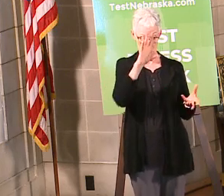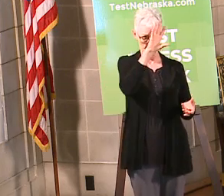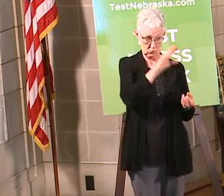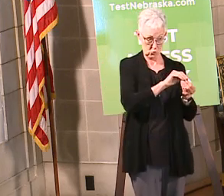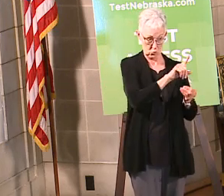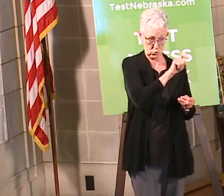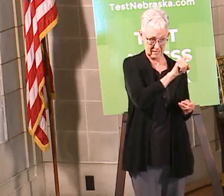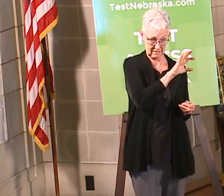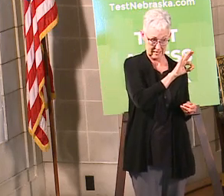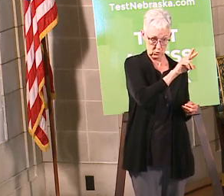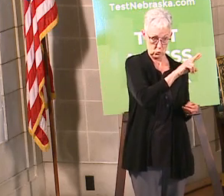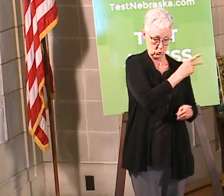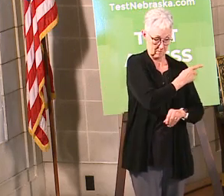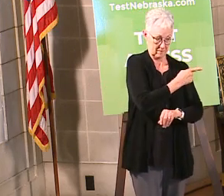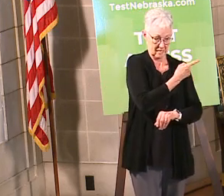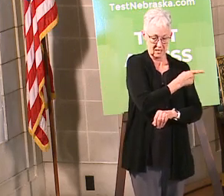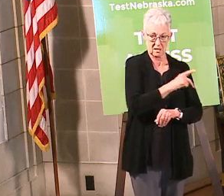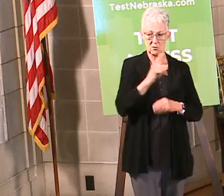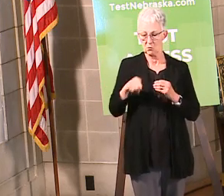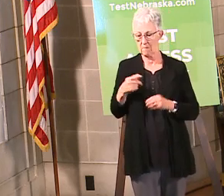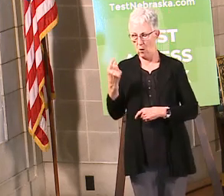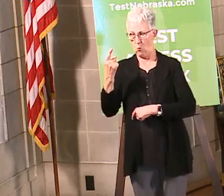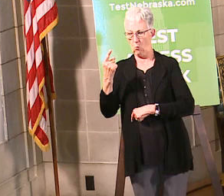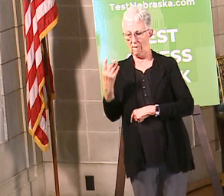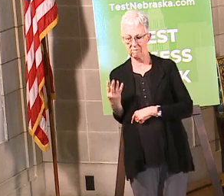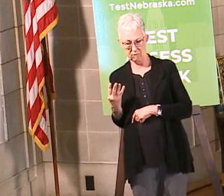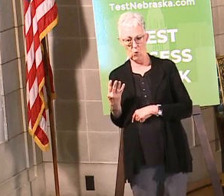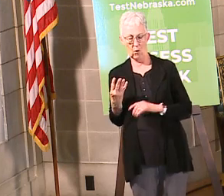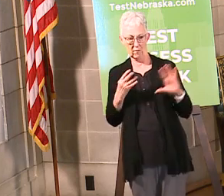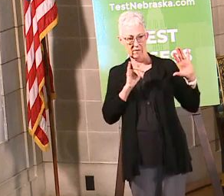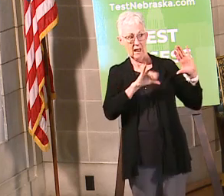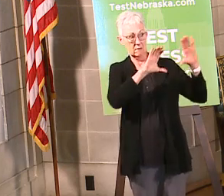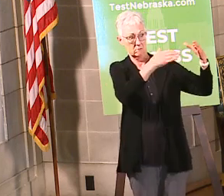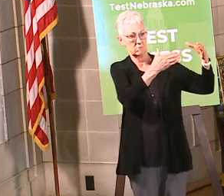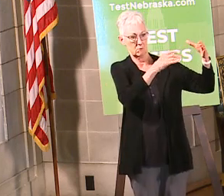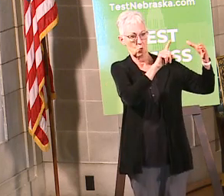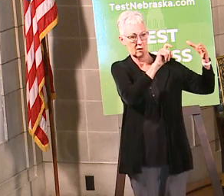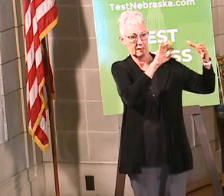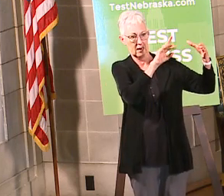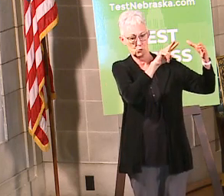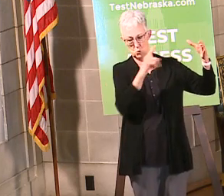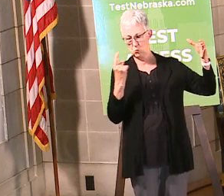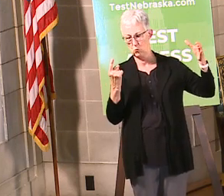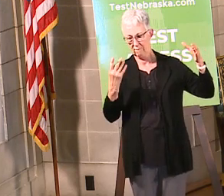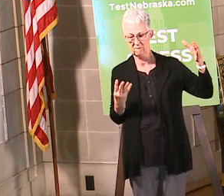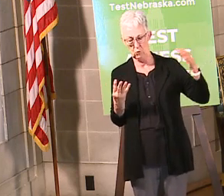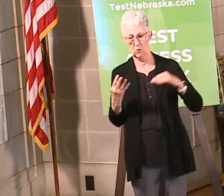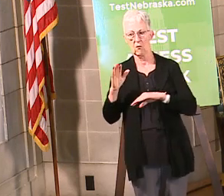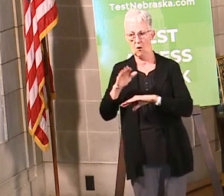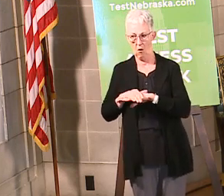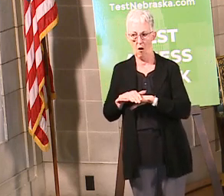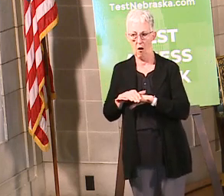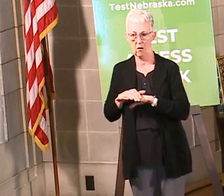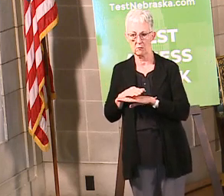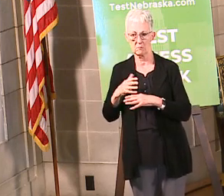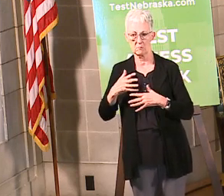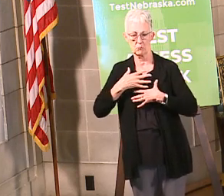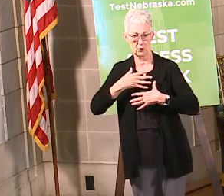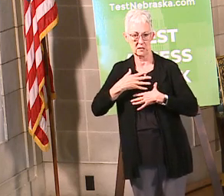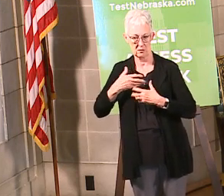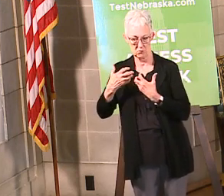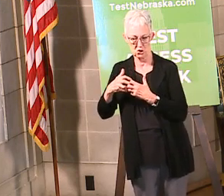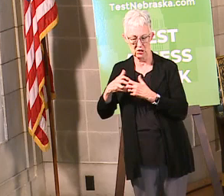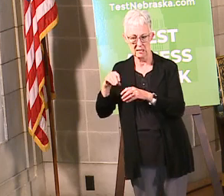so it's about one-fourth of patients that are actually hospitalized need to have an icu and a ventilator and then an